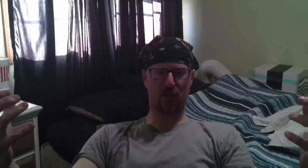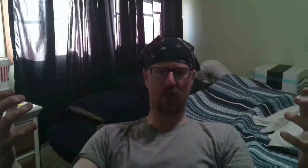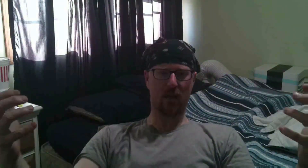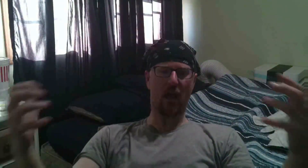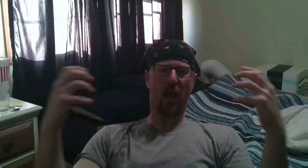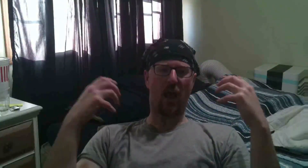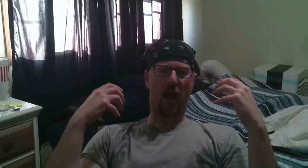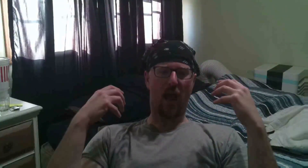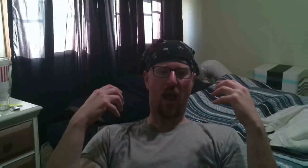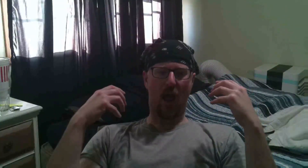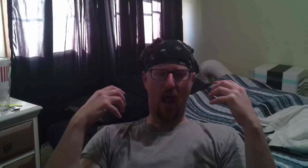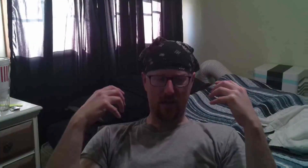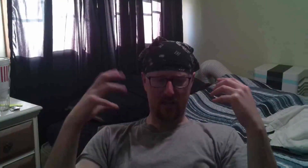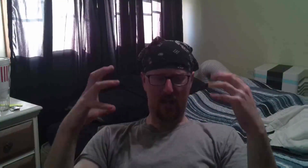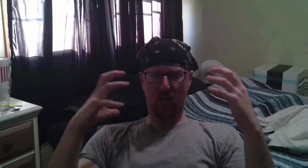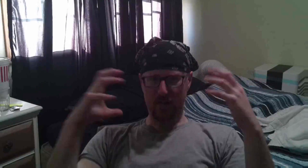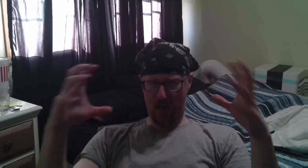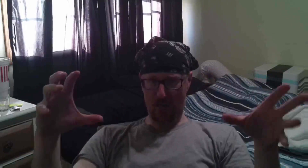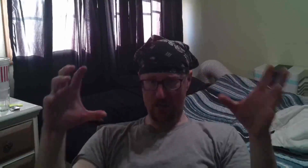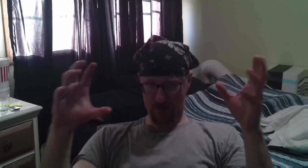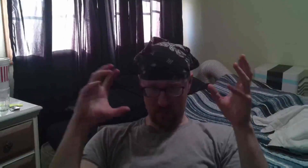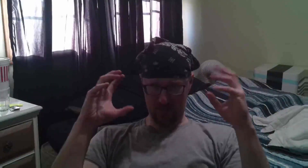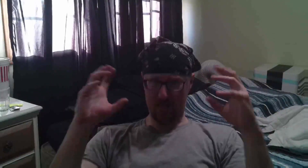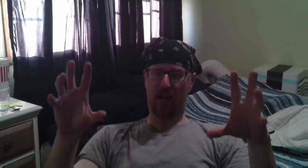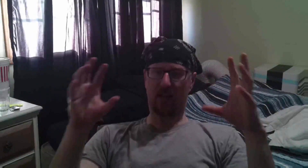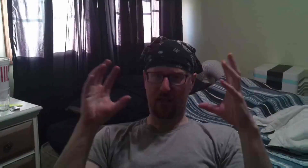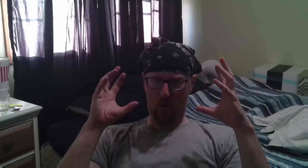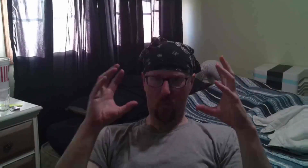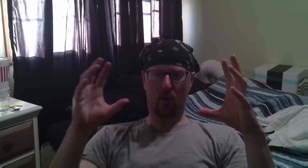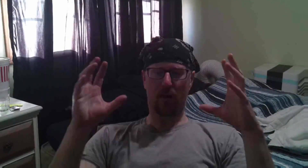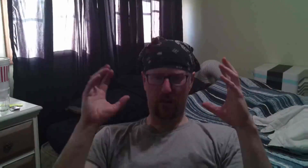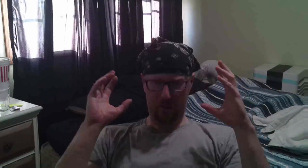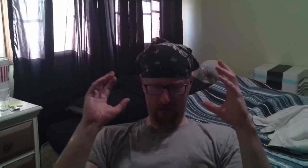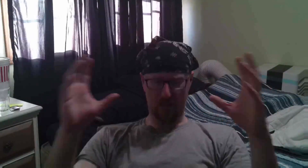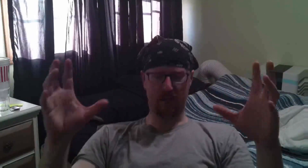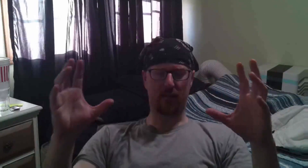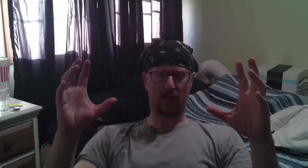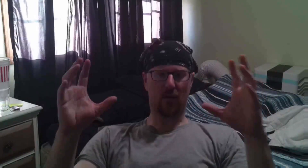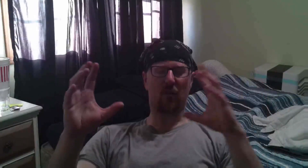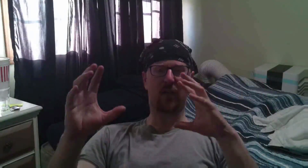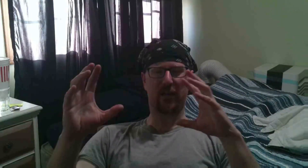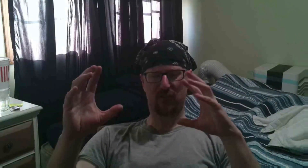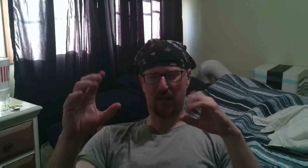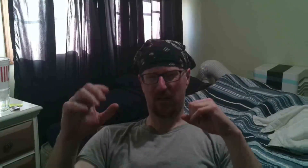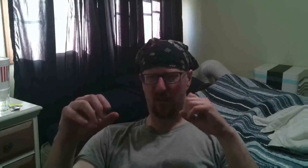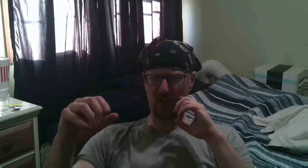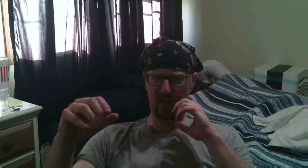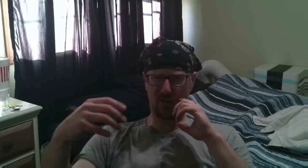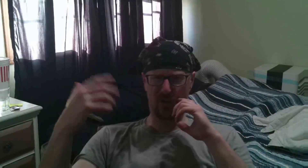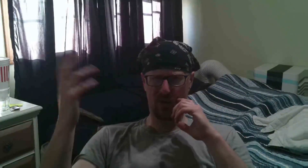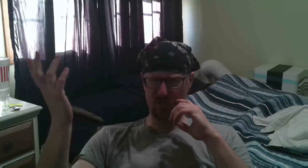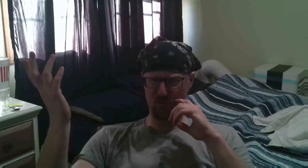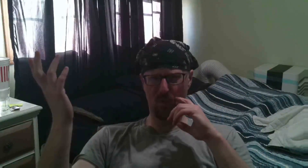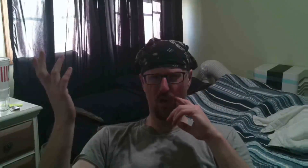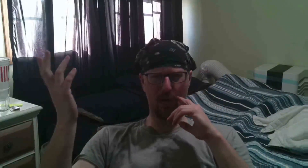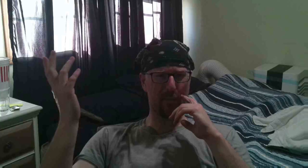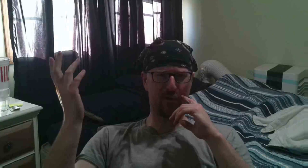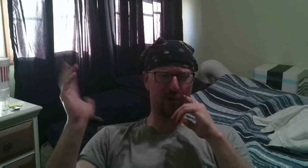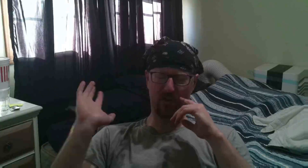and tell the doctor exactly what you did don't like try oh I don't know I just woke up and it hurt no